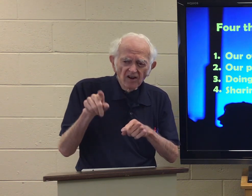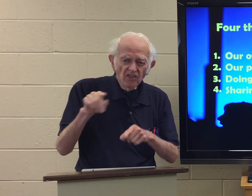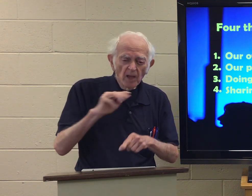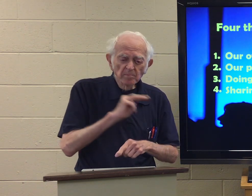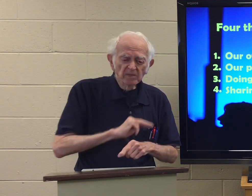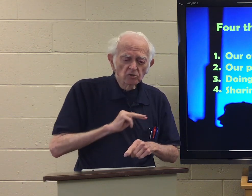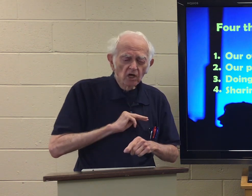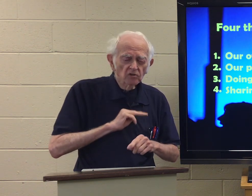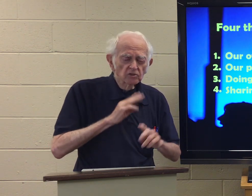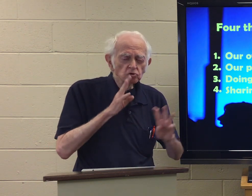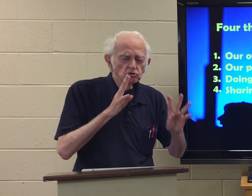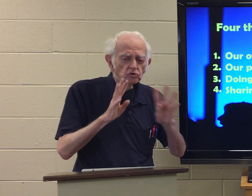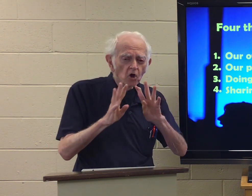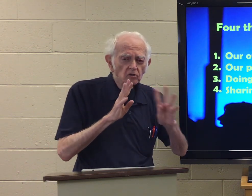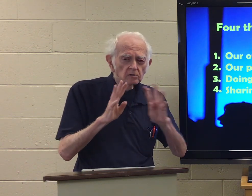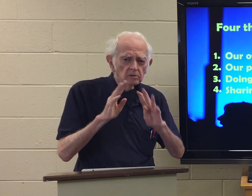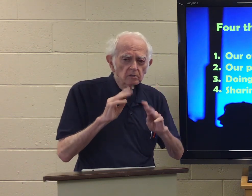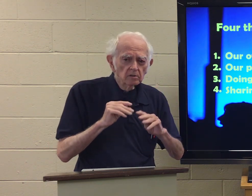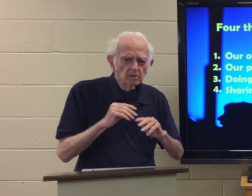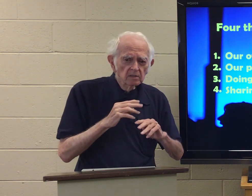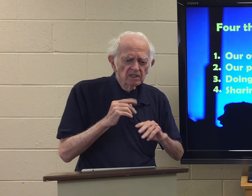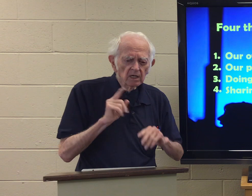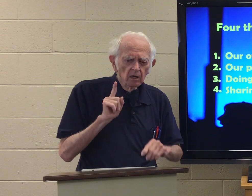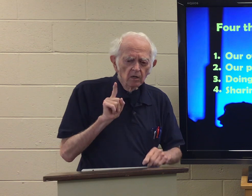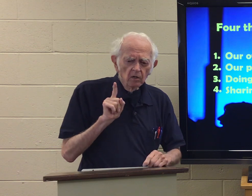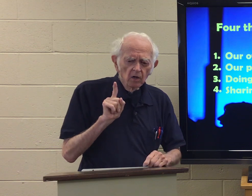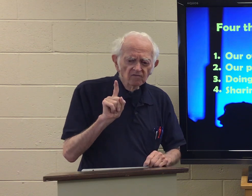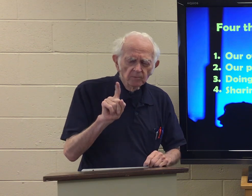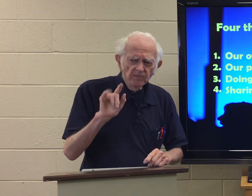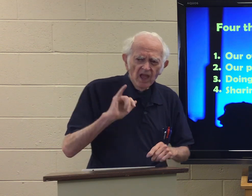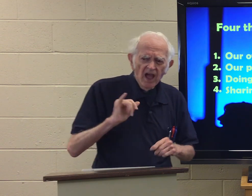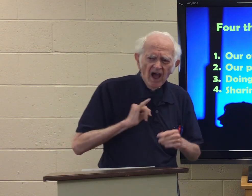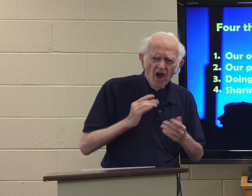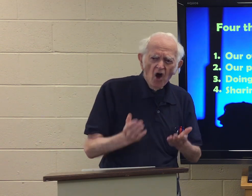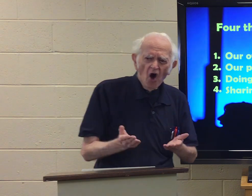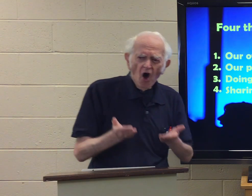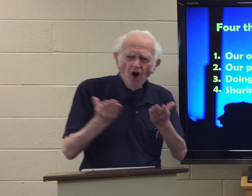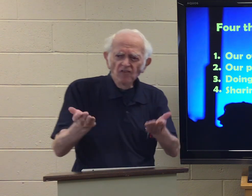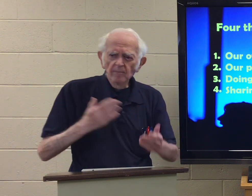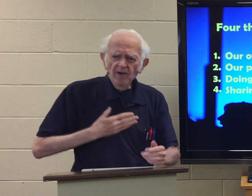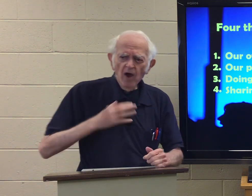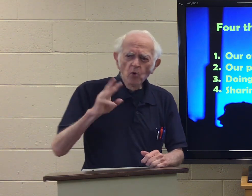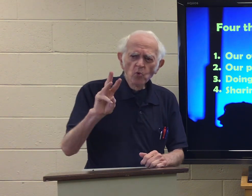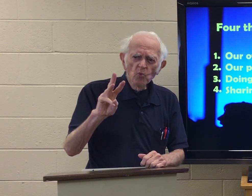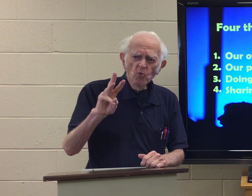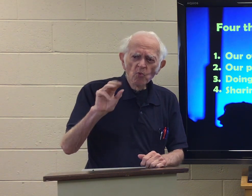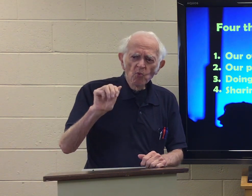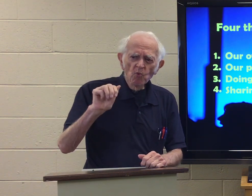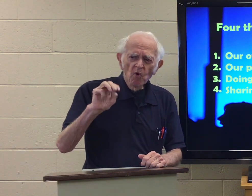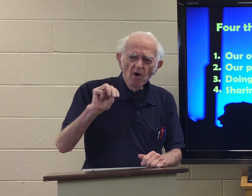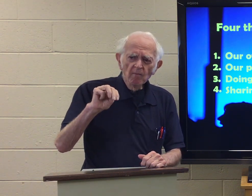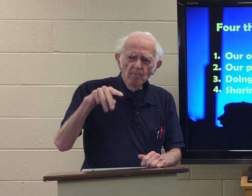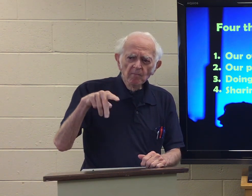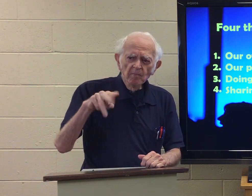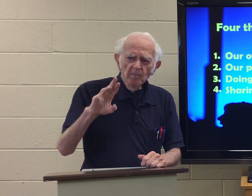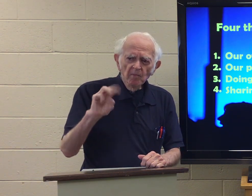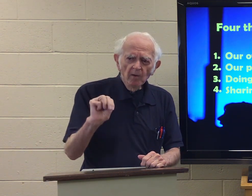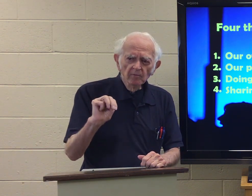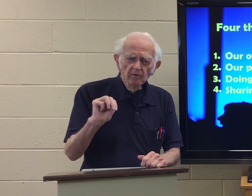while the missionary spoke. And he went over and said, I offer my wampum.